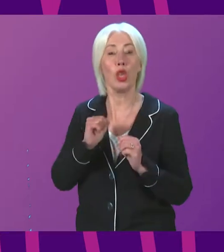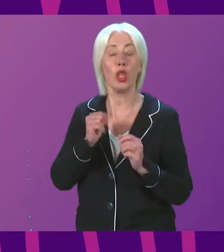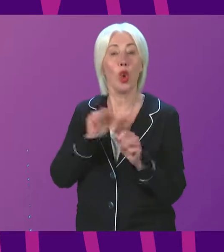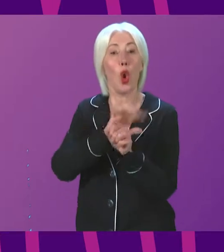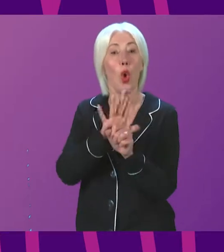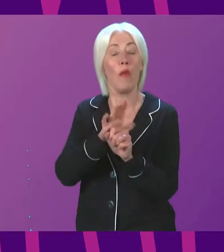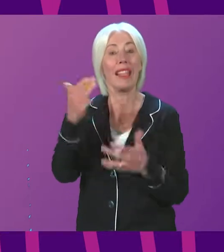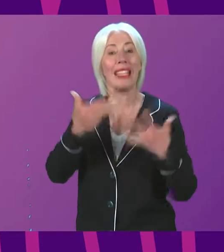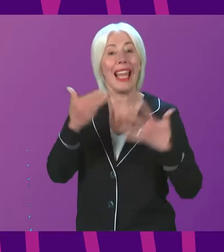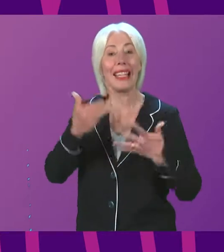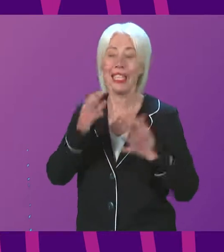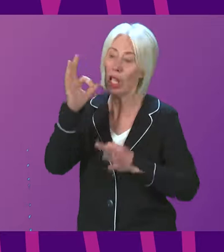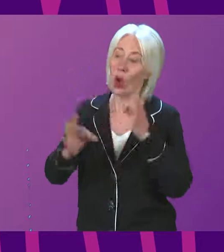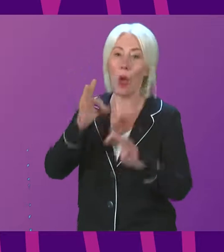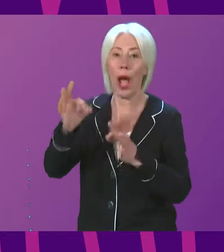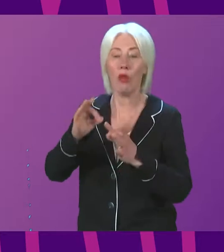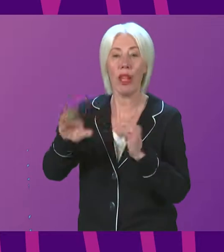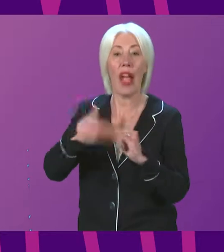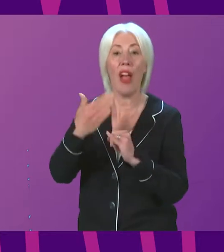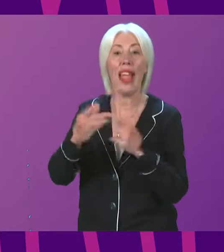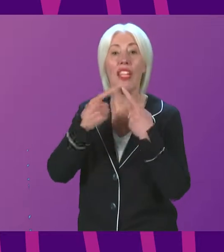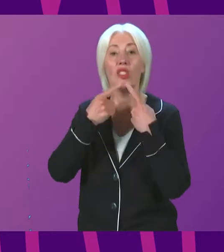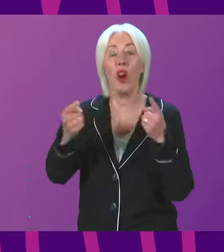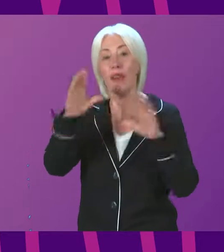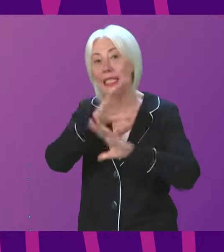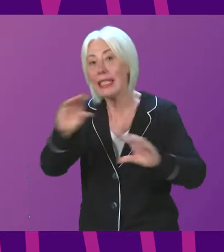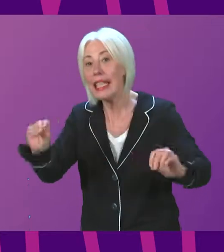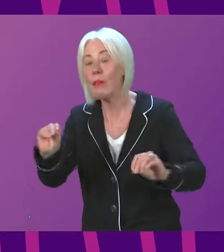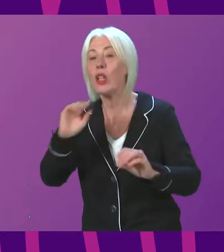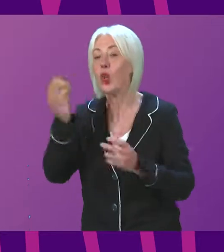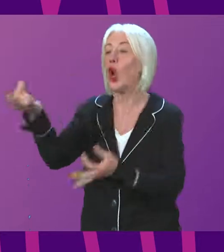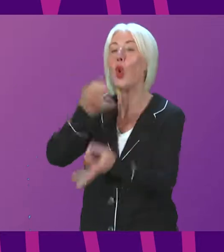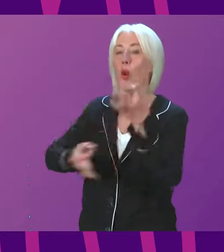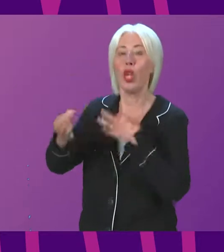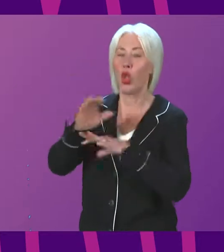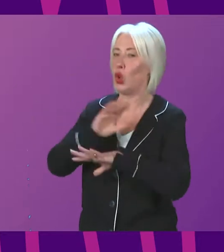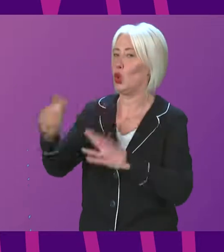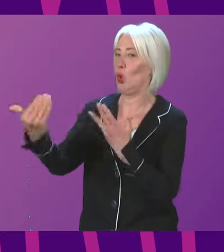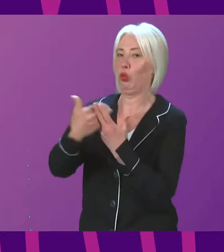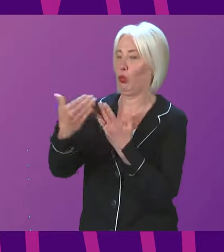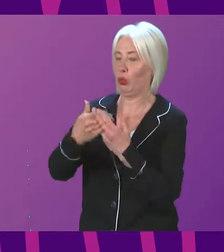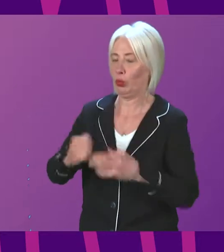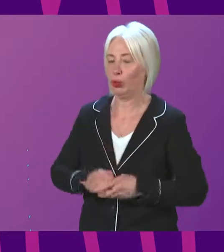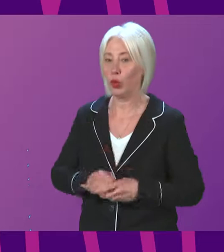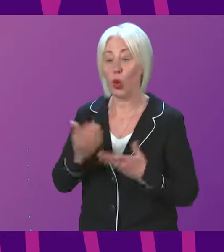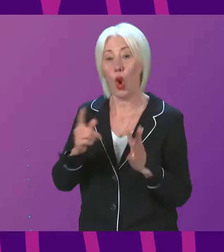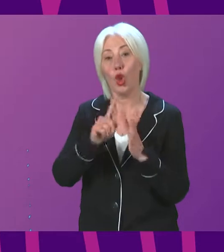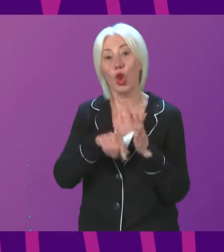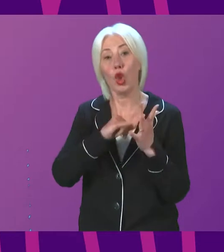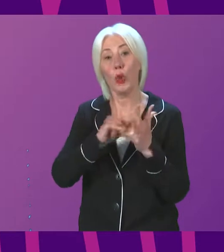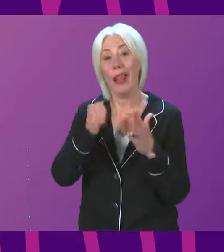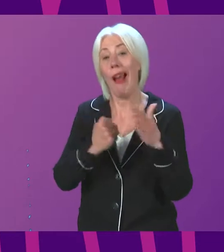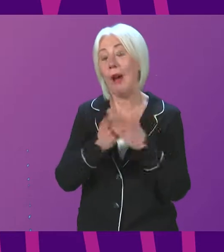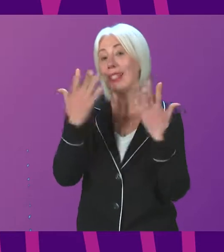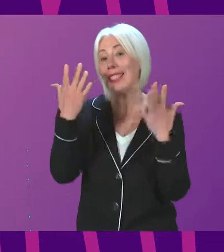will take questions at the end of the statement, and so there should be no interventions or interruptions. I call on John Swinney, up to 10 minutes,